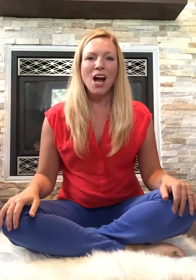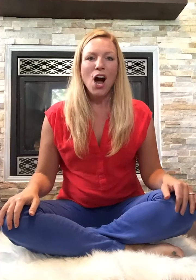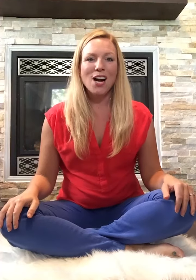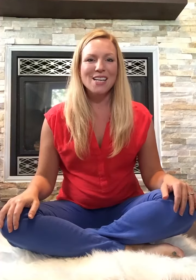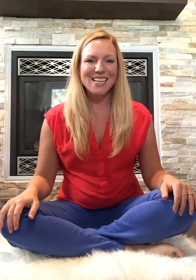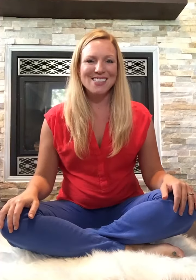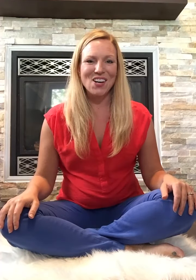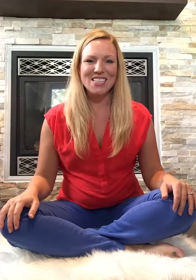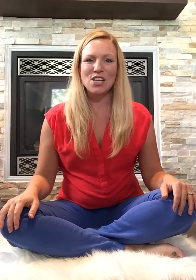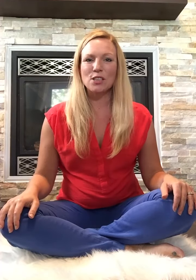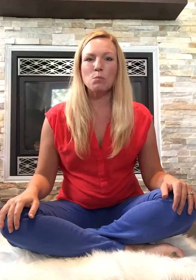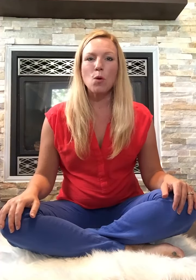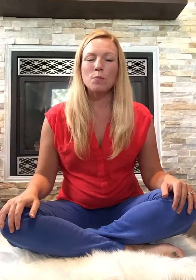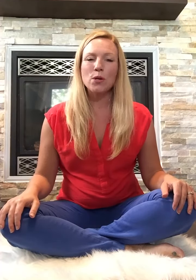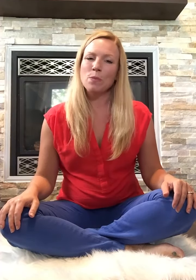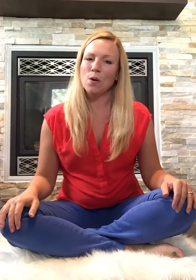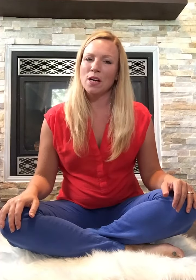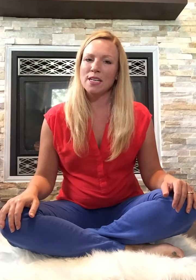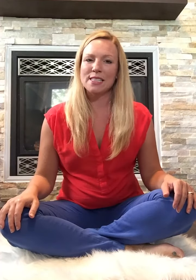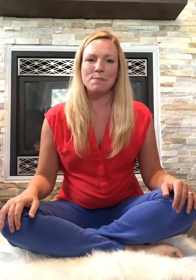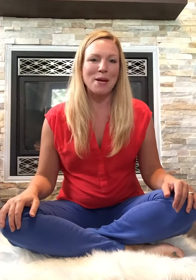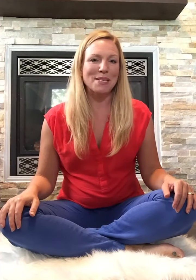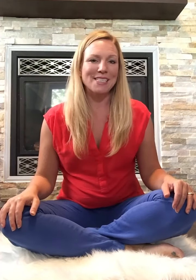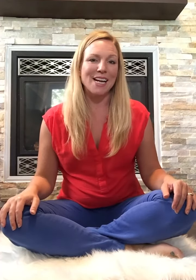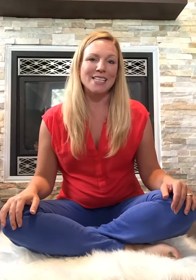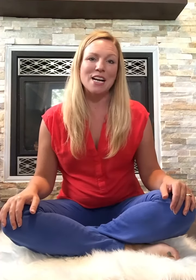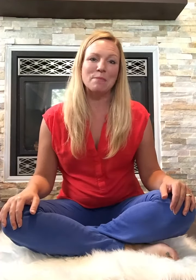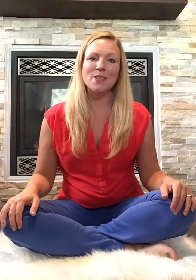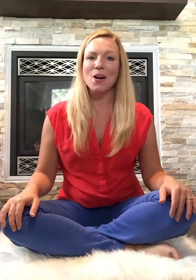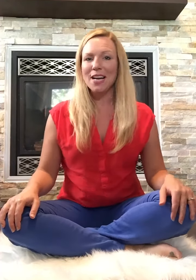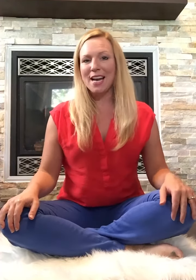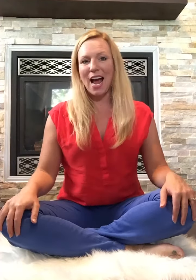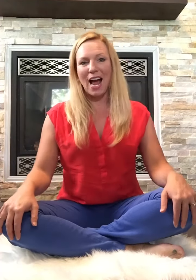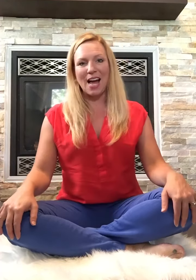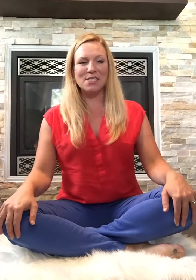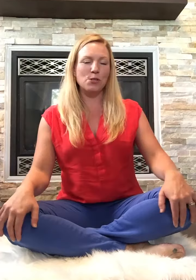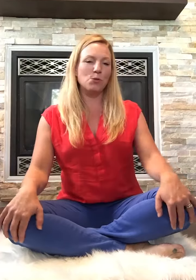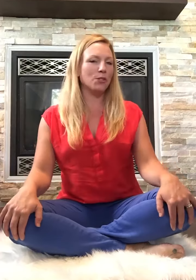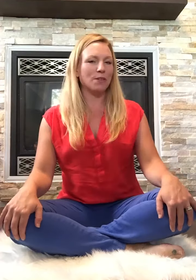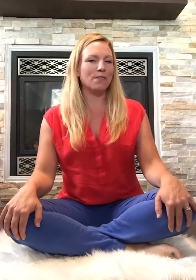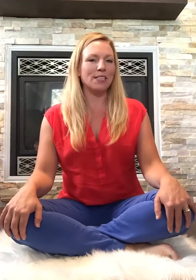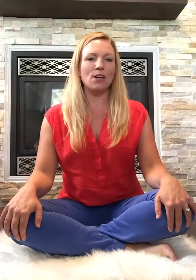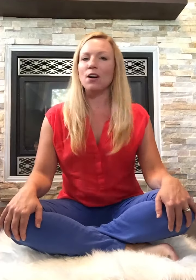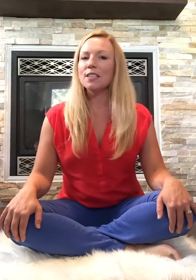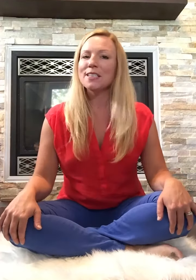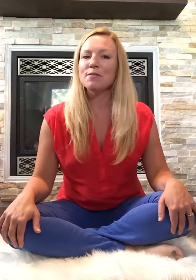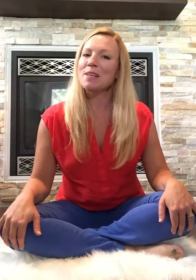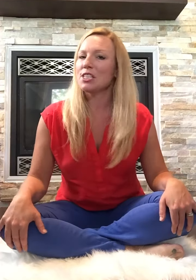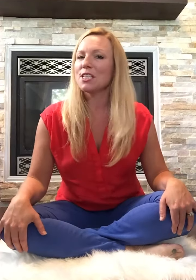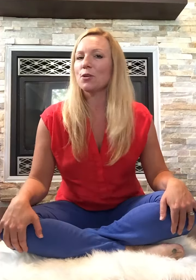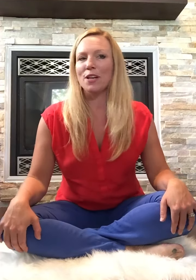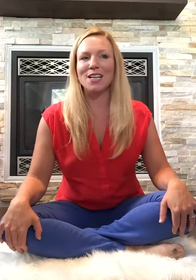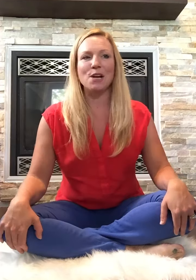Our next song is called more more more. It's a baby signing time song and as usual you can find all the information in the curriculum.